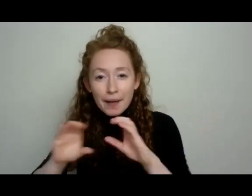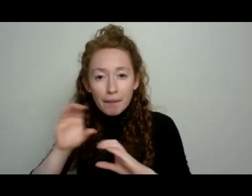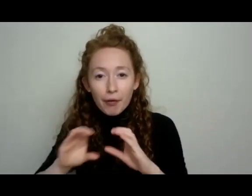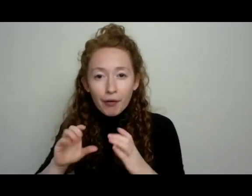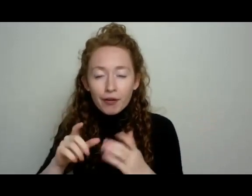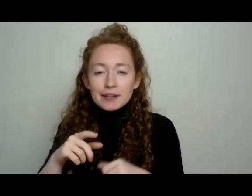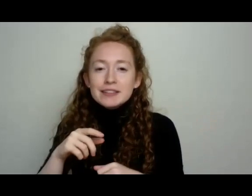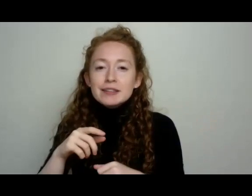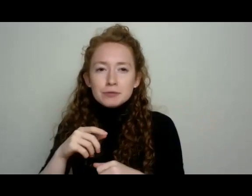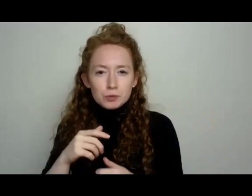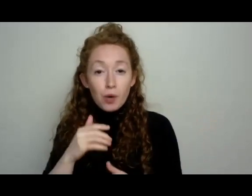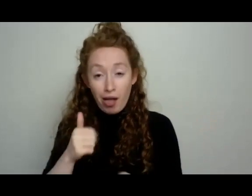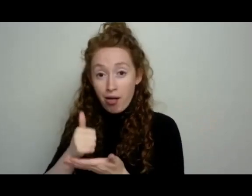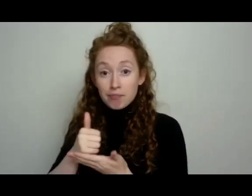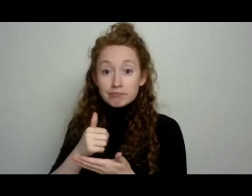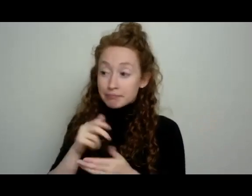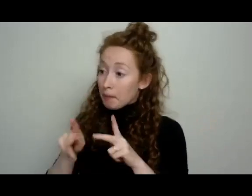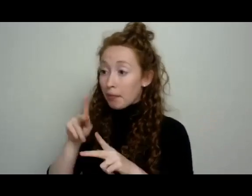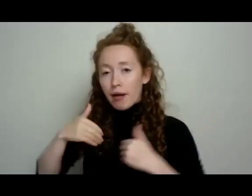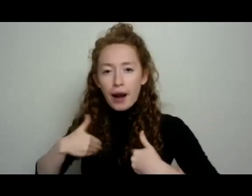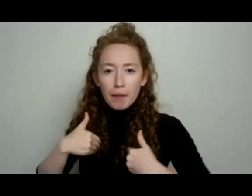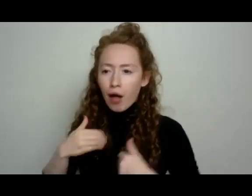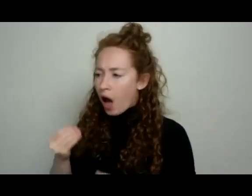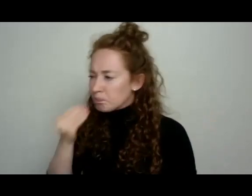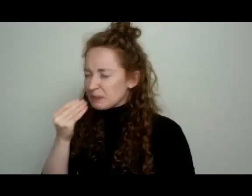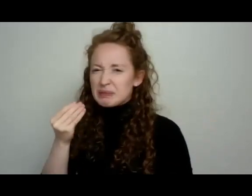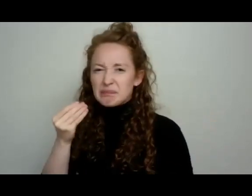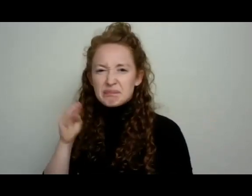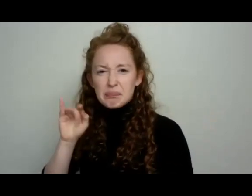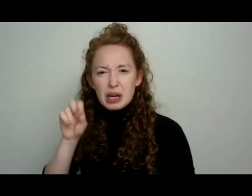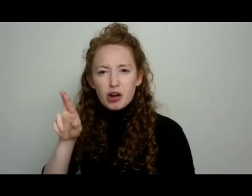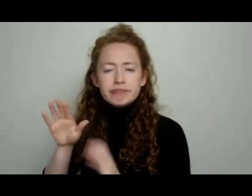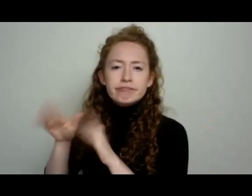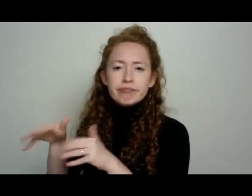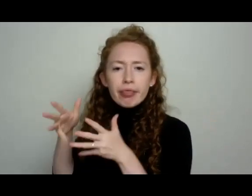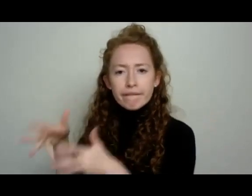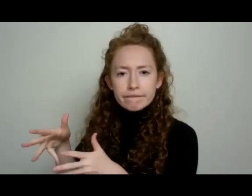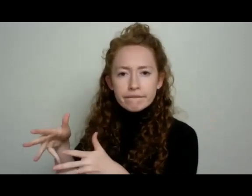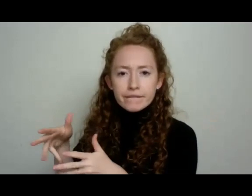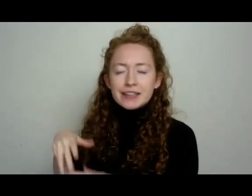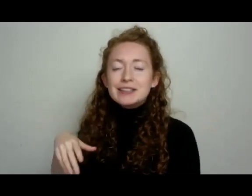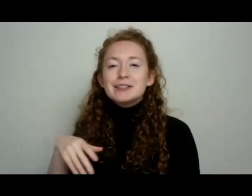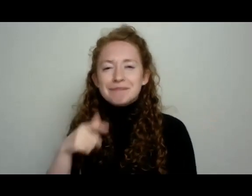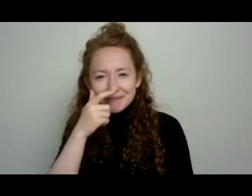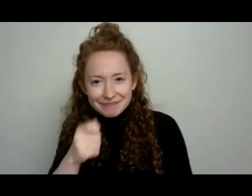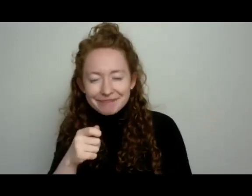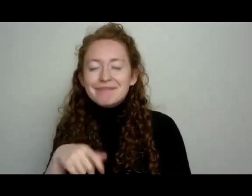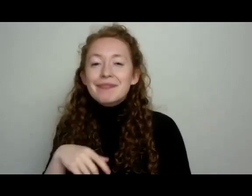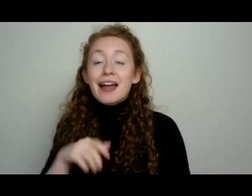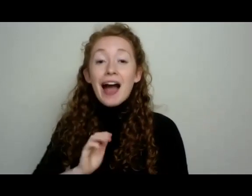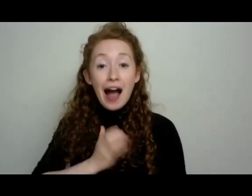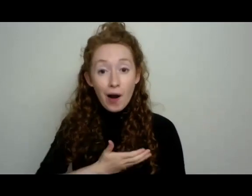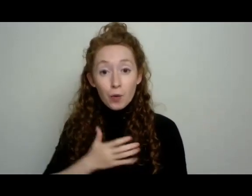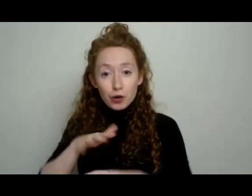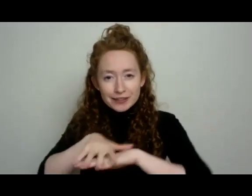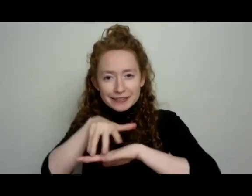ancestors have made possible is this selection, this co adaptation of to be like, you know, a cucumber, we're going to take care of you,